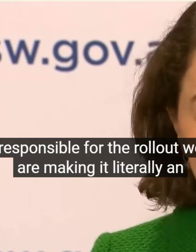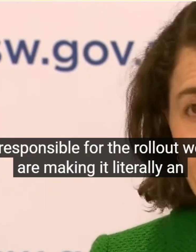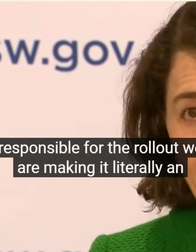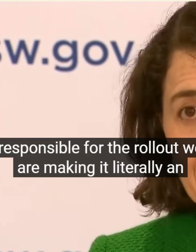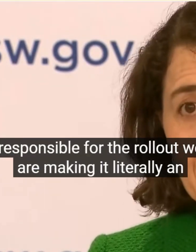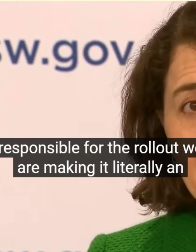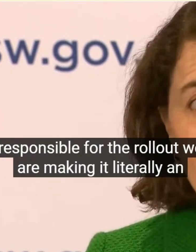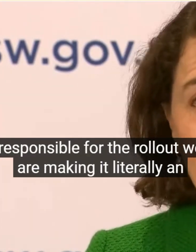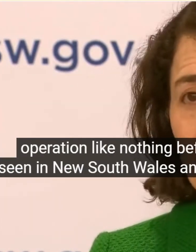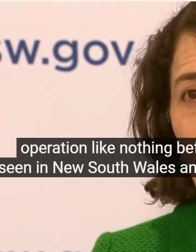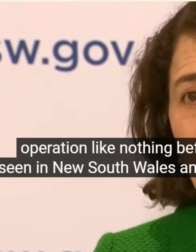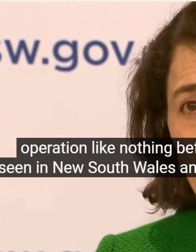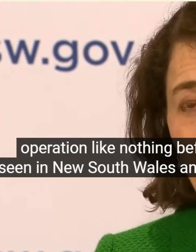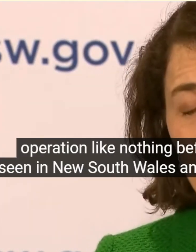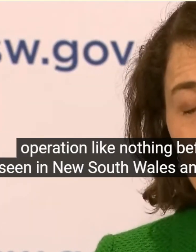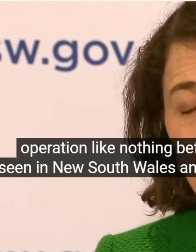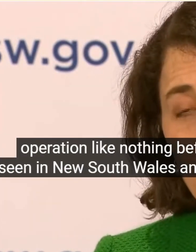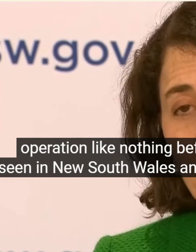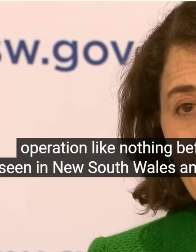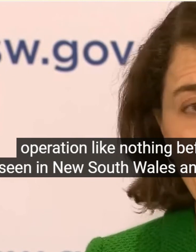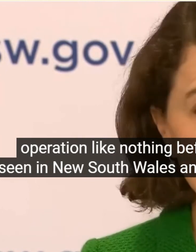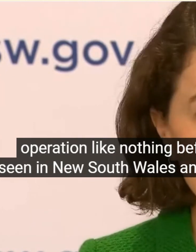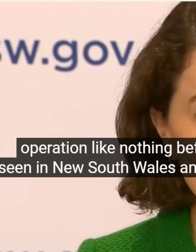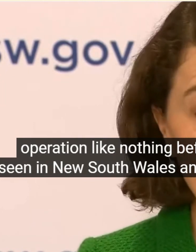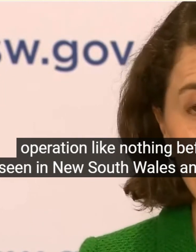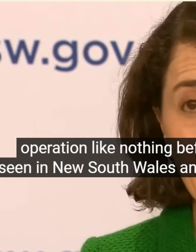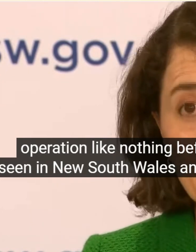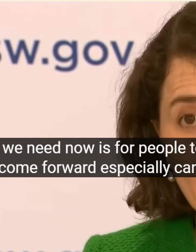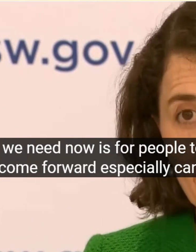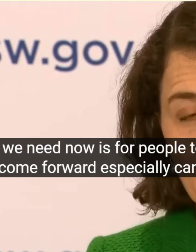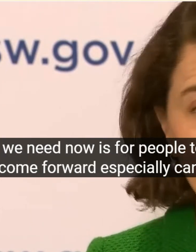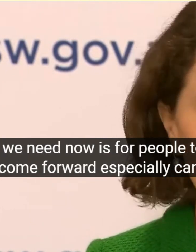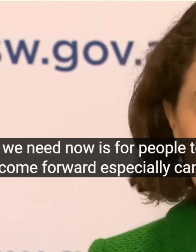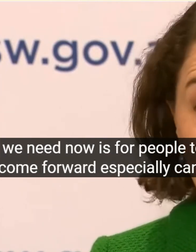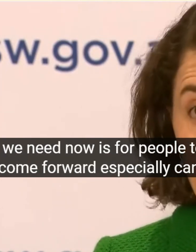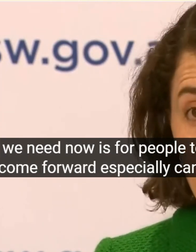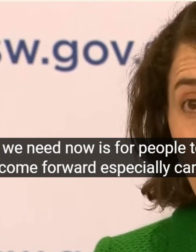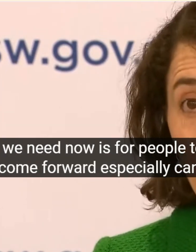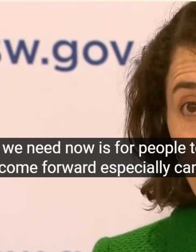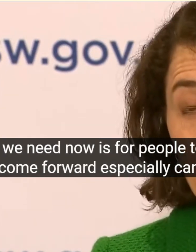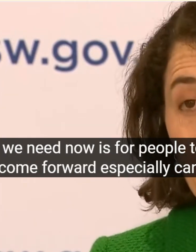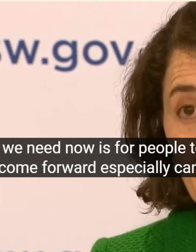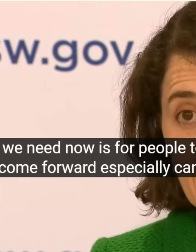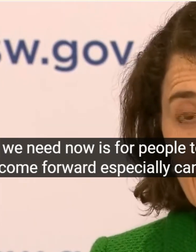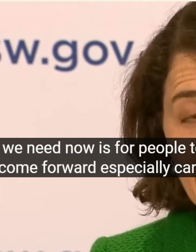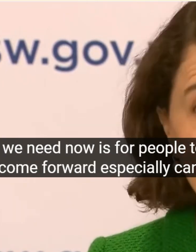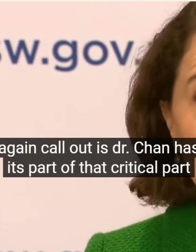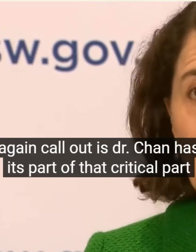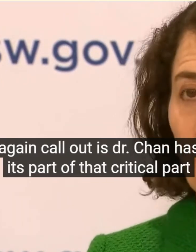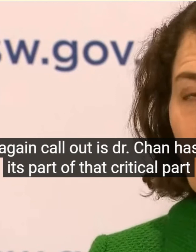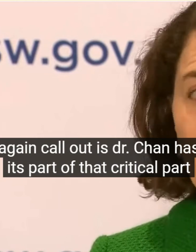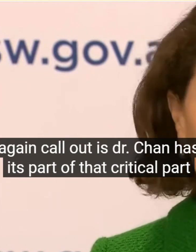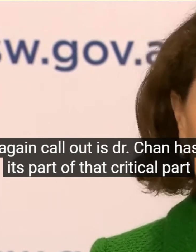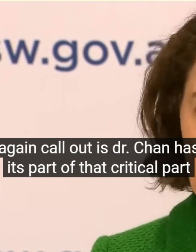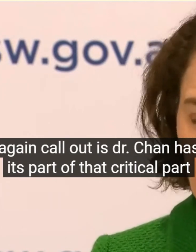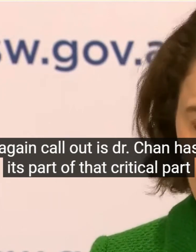Has It's Part Of Our Strategy To Have Everybody Between The Ages Of 69 And 39 Vaccinated We're Very